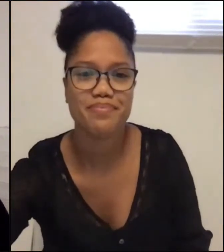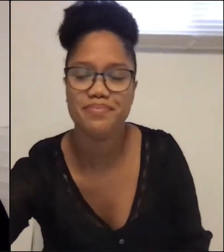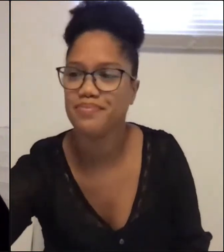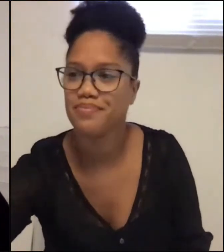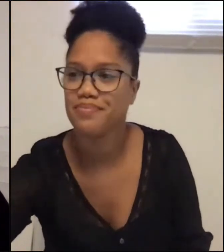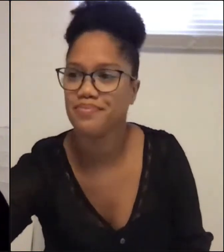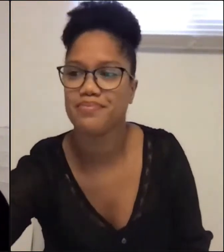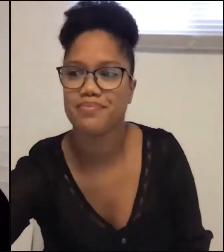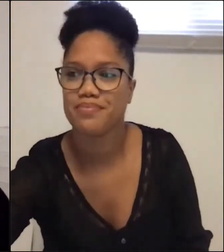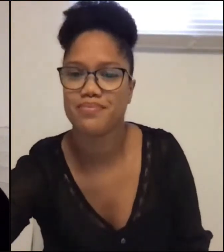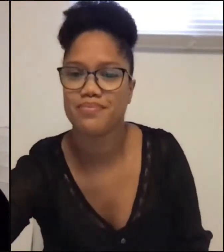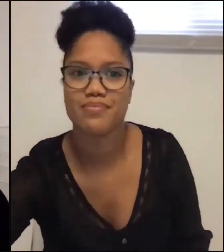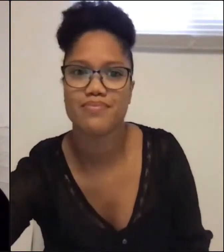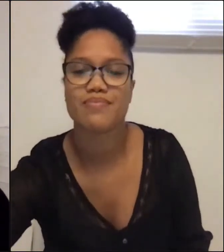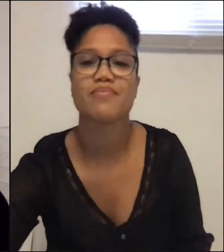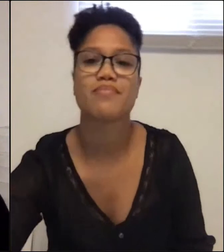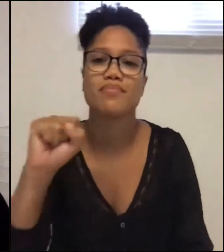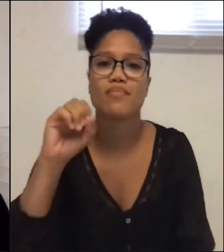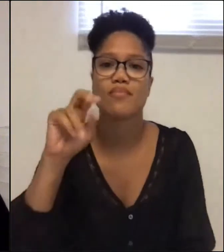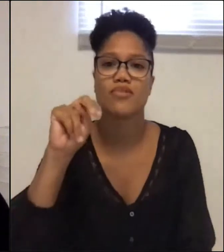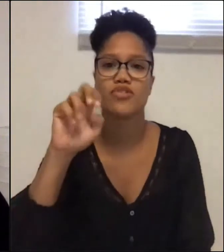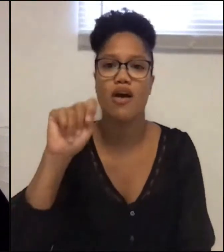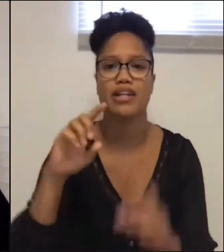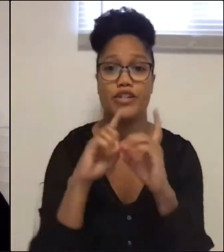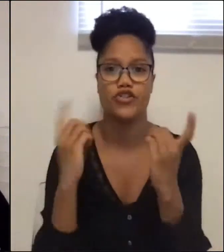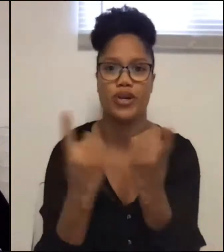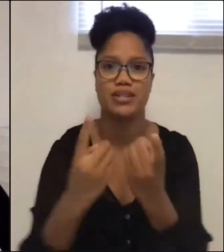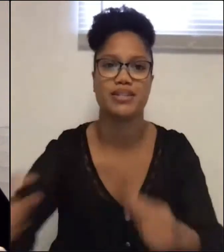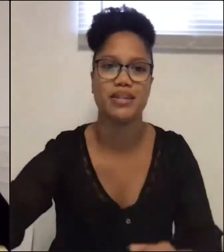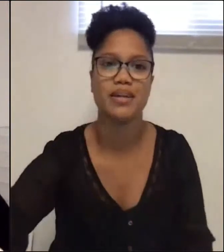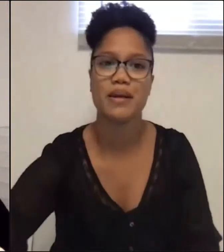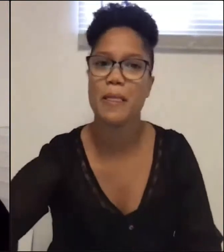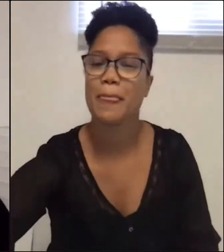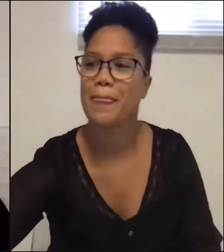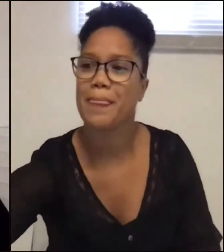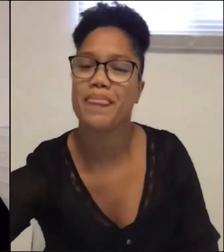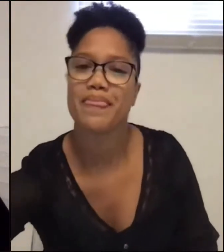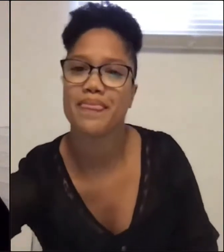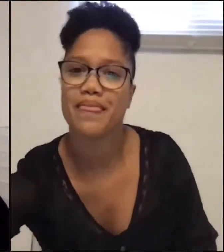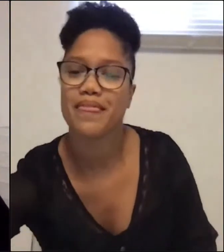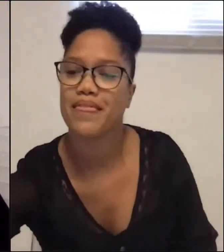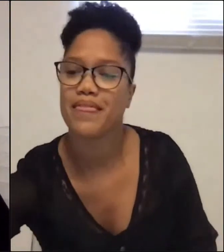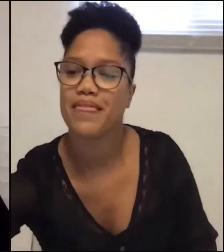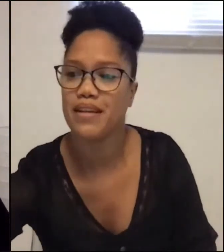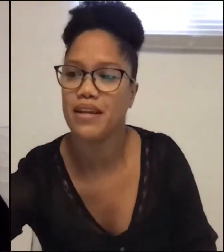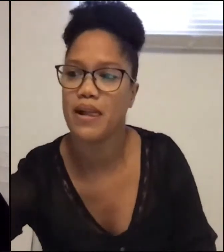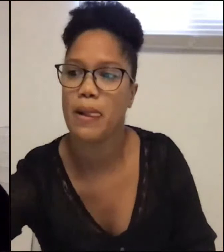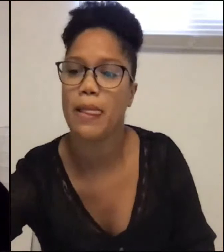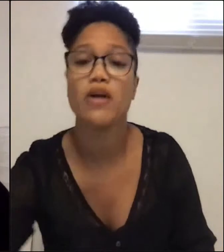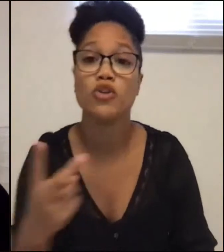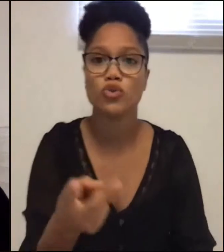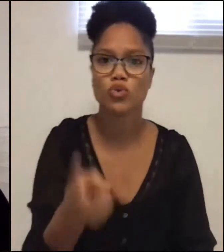The sonnet district. I guess two takes on the same,